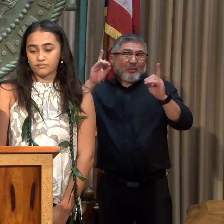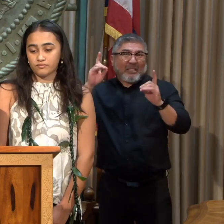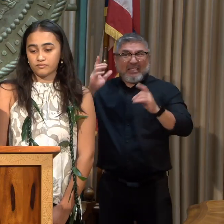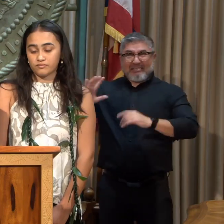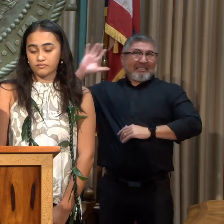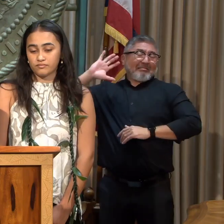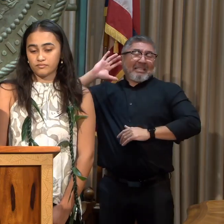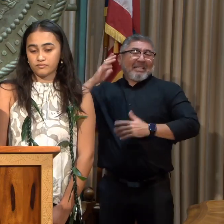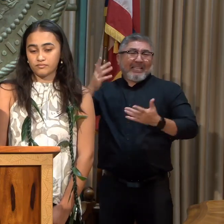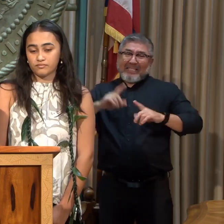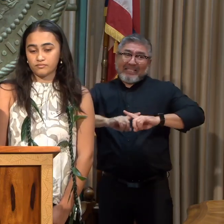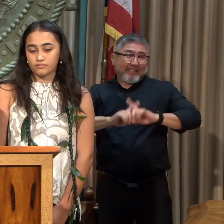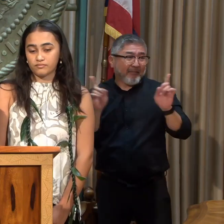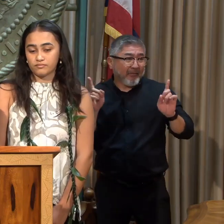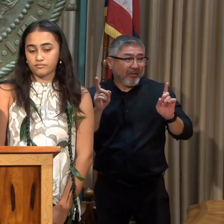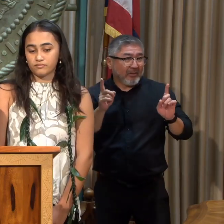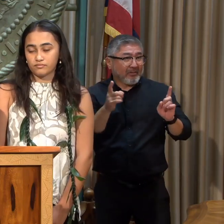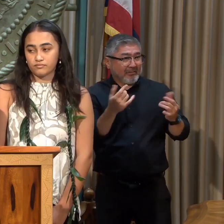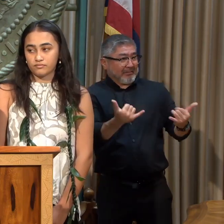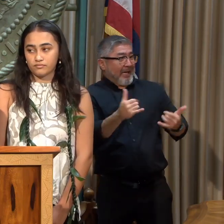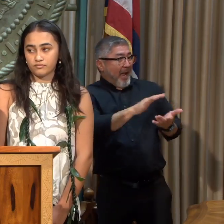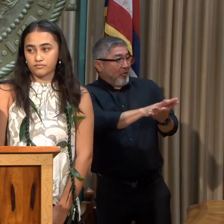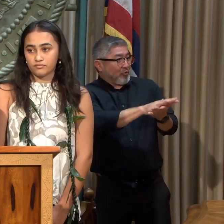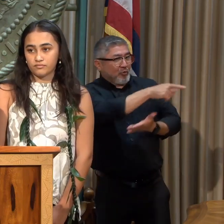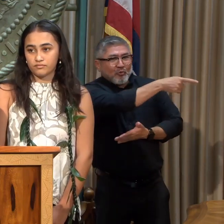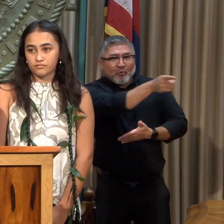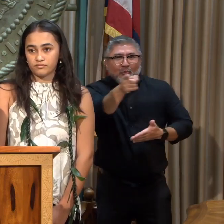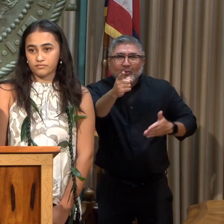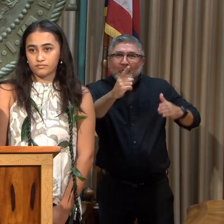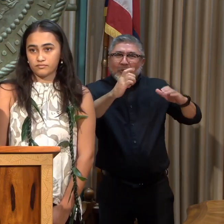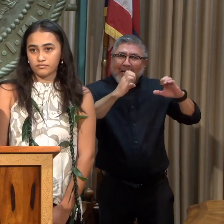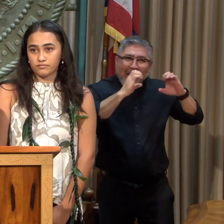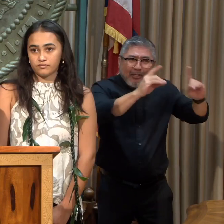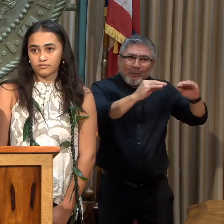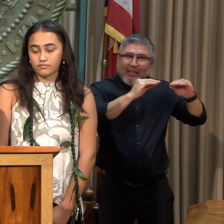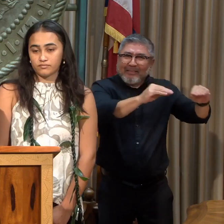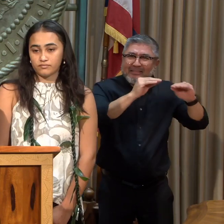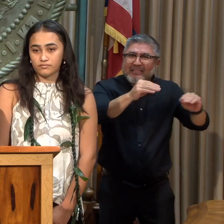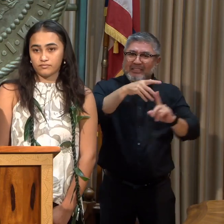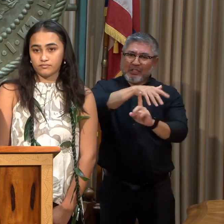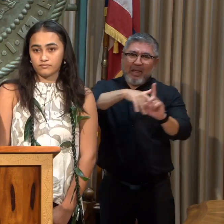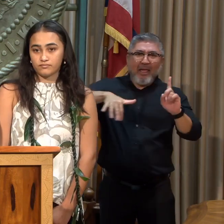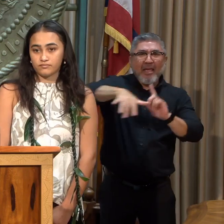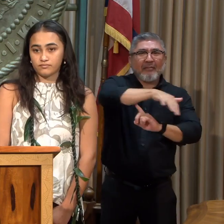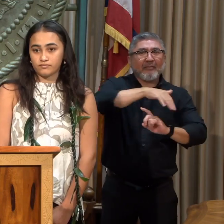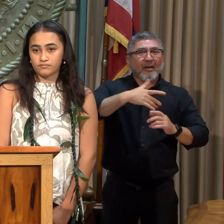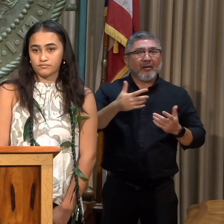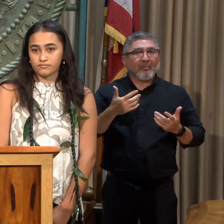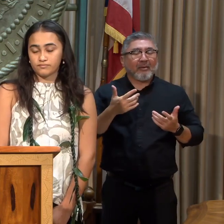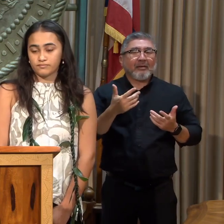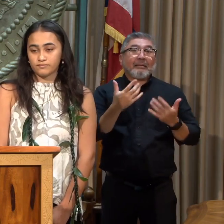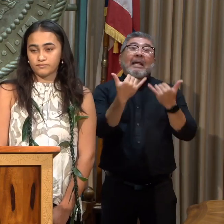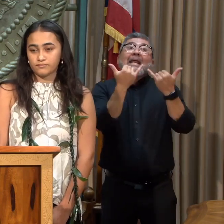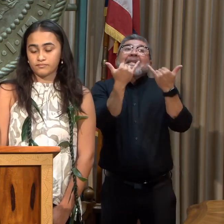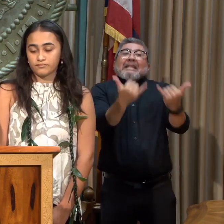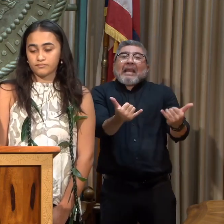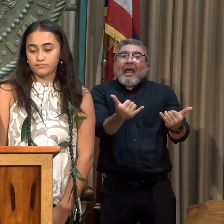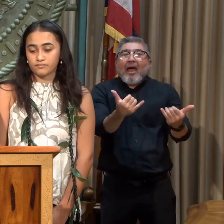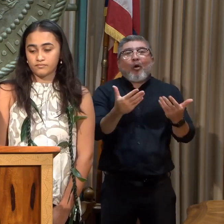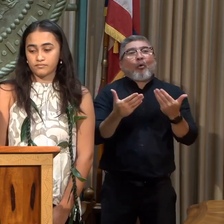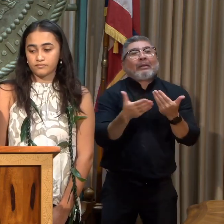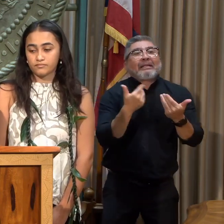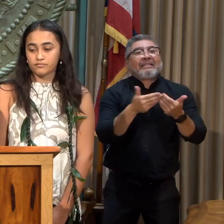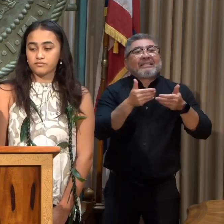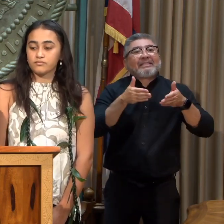in our schools, speaking about the environment. There also is a lot more capacity to communicate with social